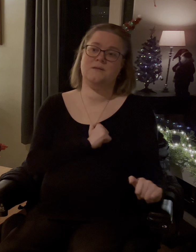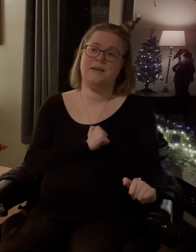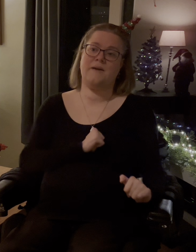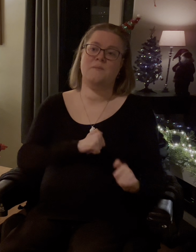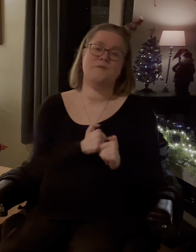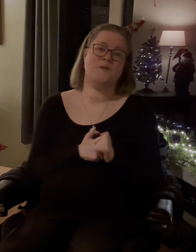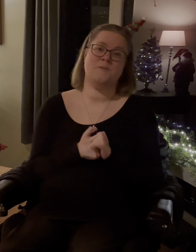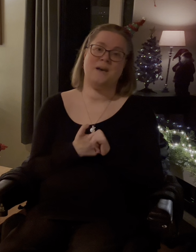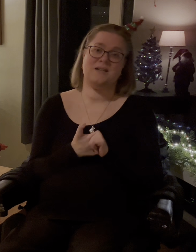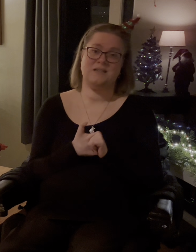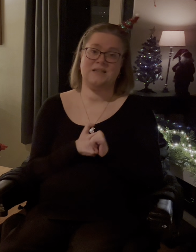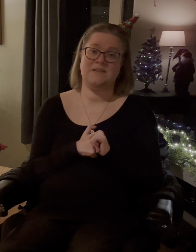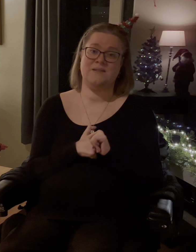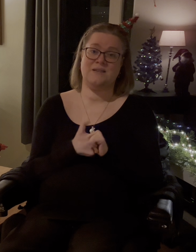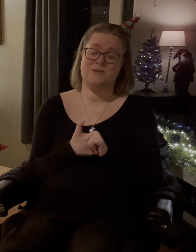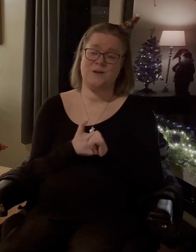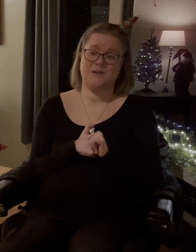Kept me from actually leaving this earth